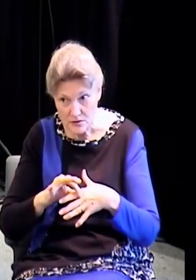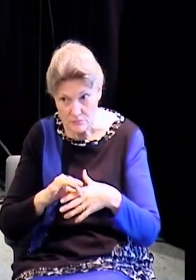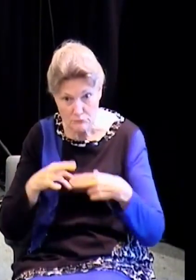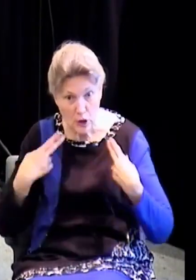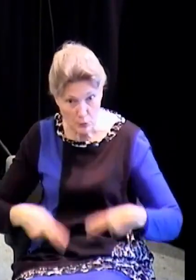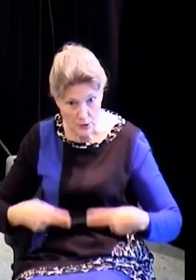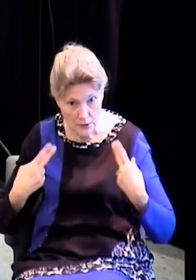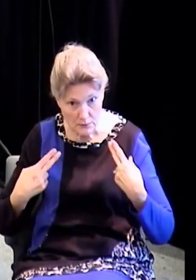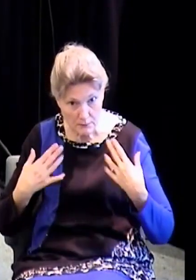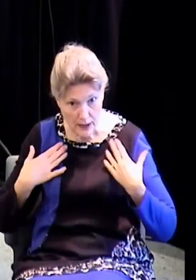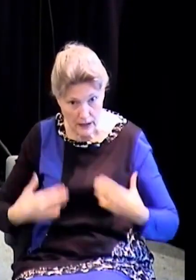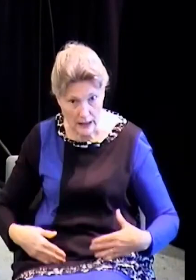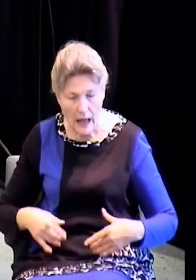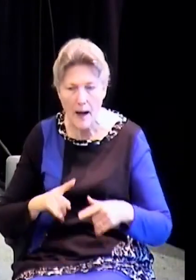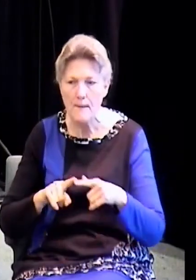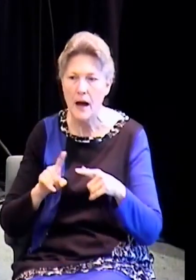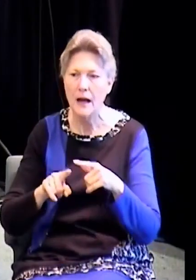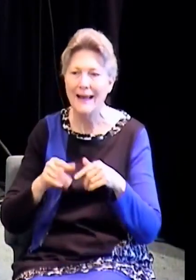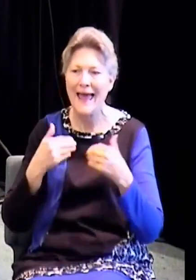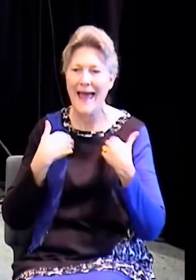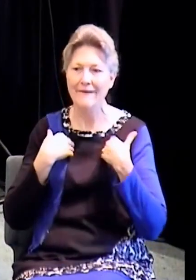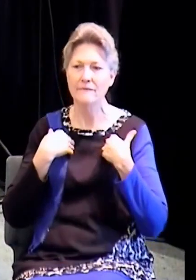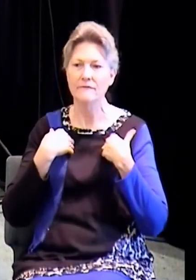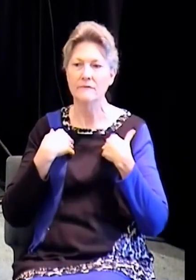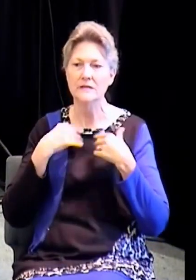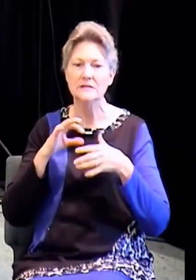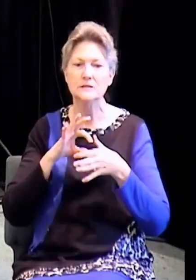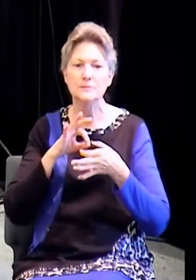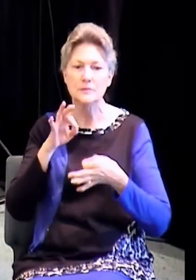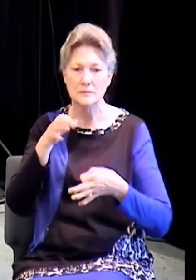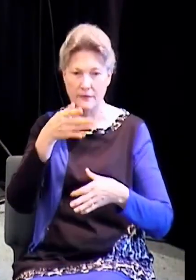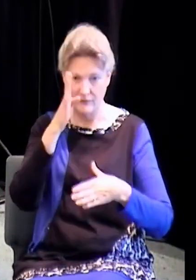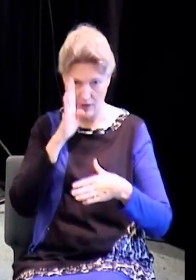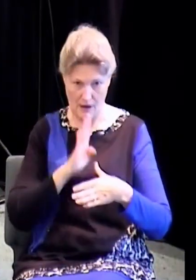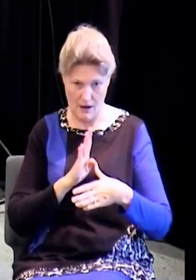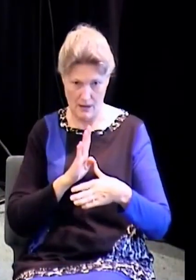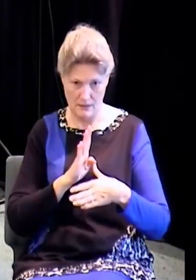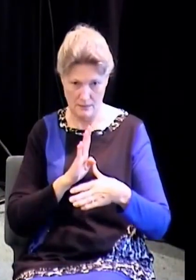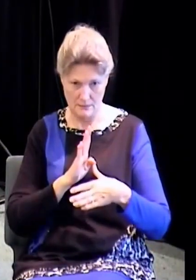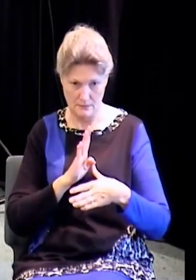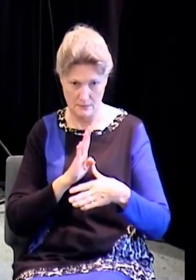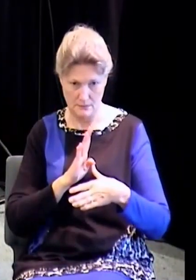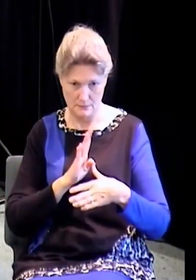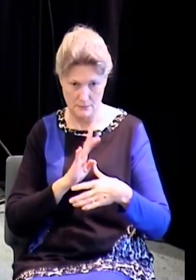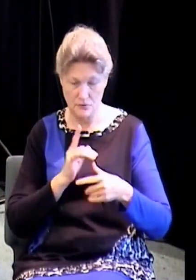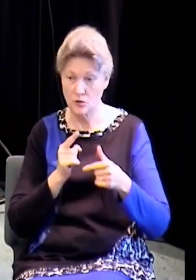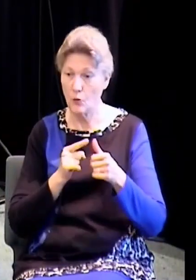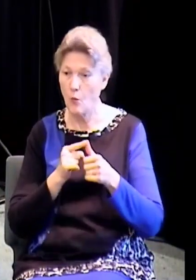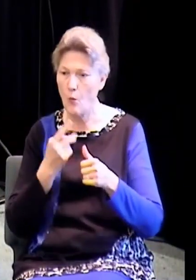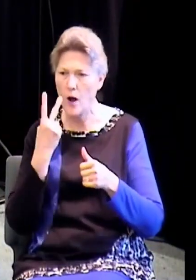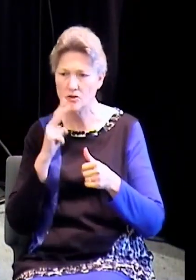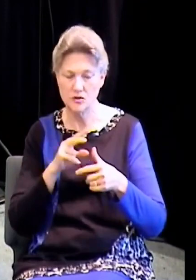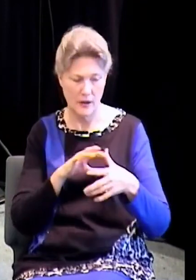Okay? Watch this. Flesh. Flesh with Spirit. Where are we headed?